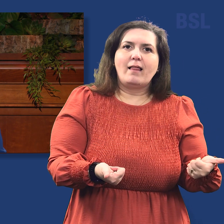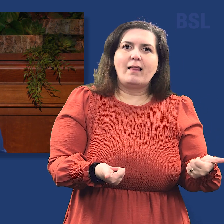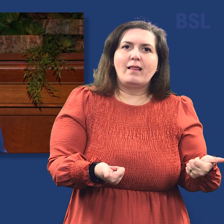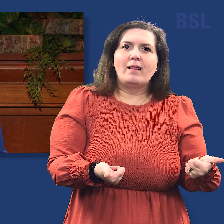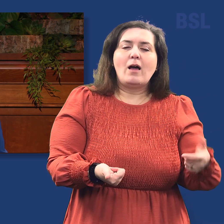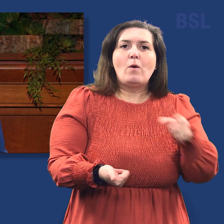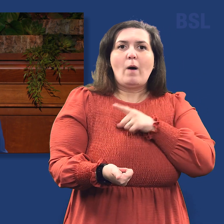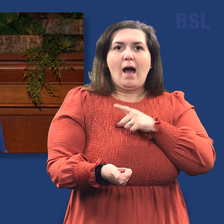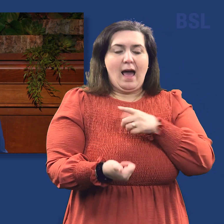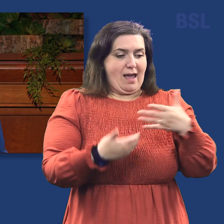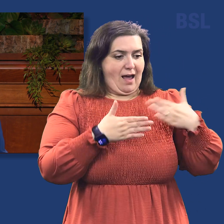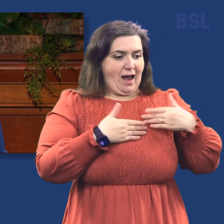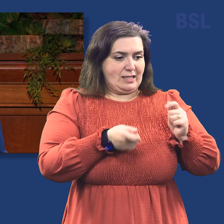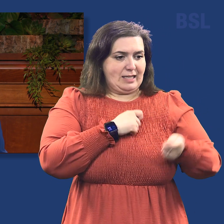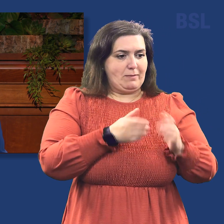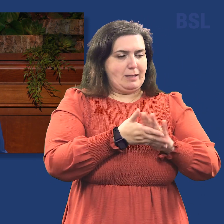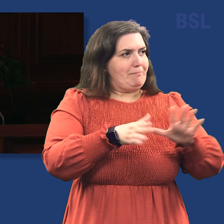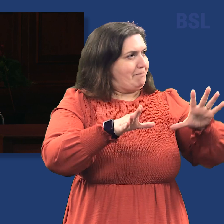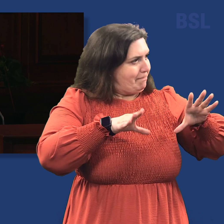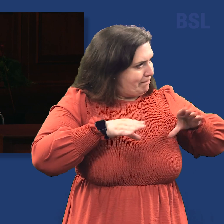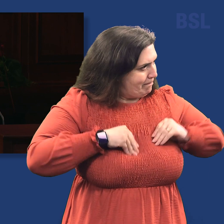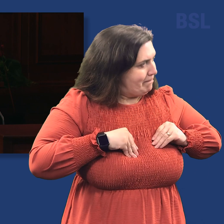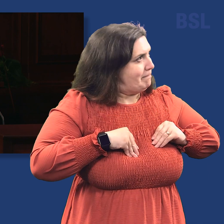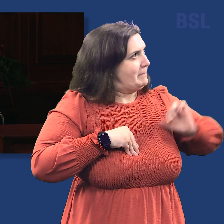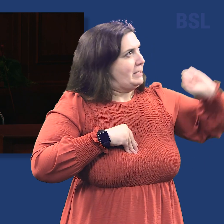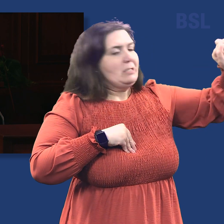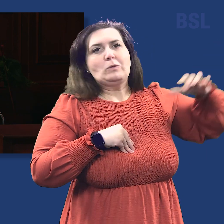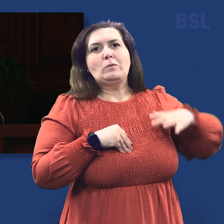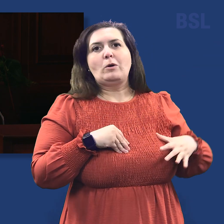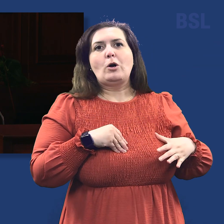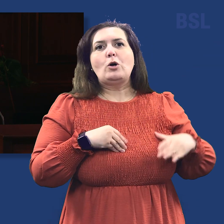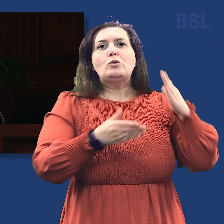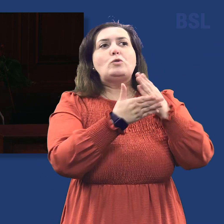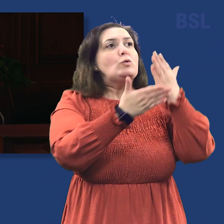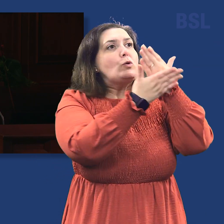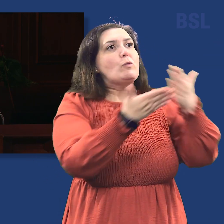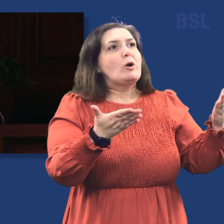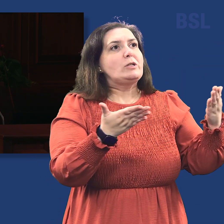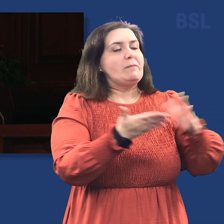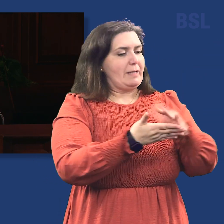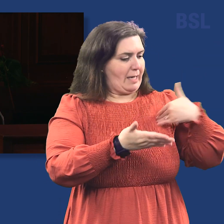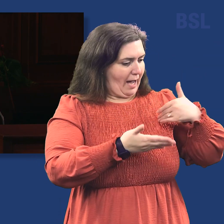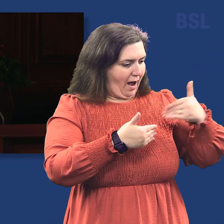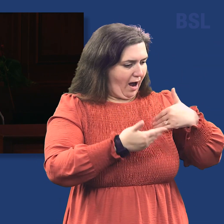we submit to and worship God. True worship begins when our hearts are right before the Father and the Son.